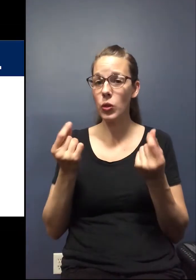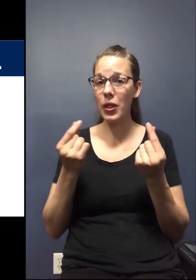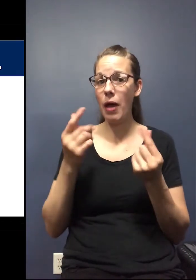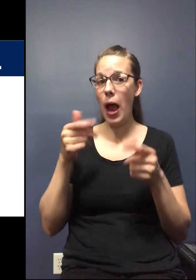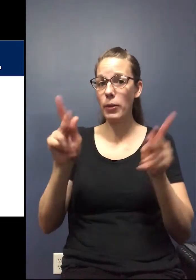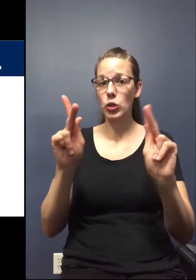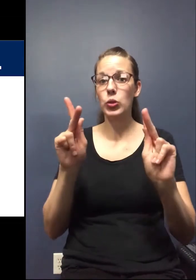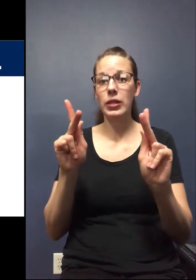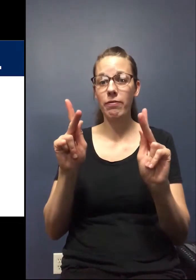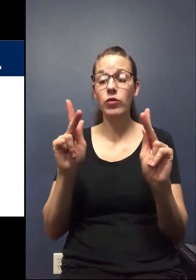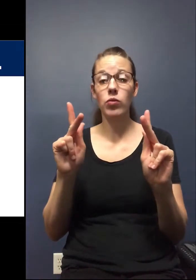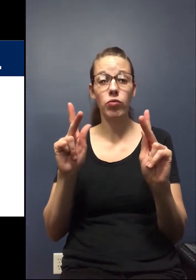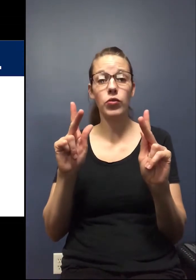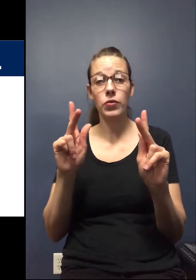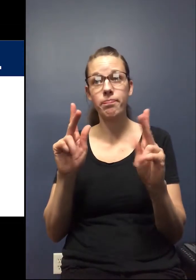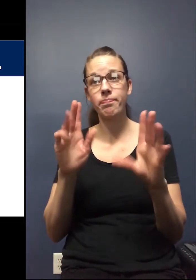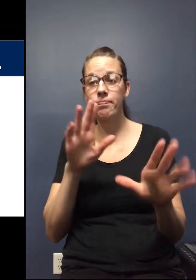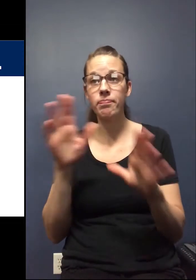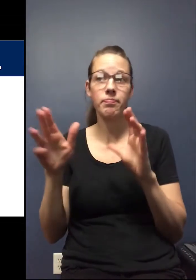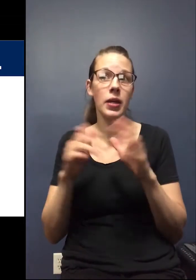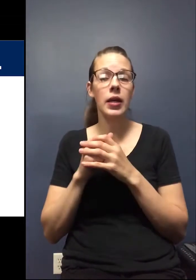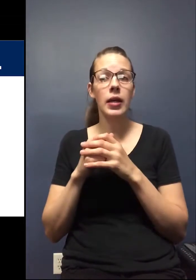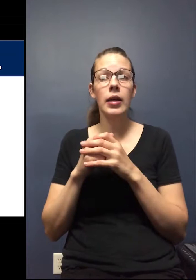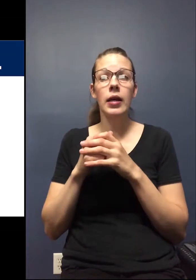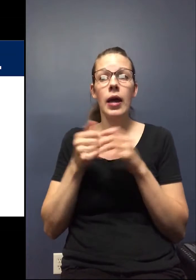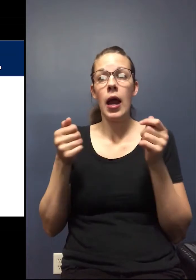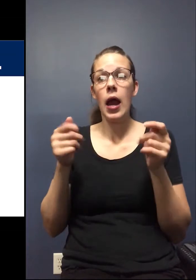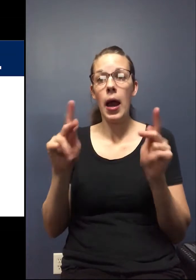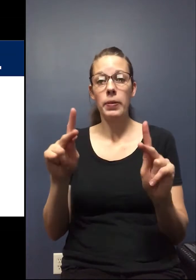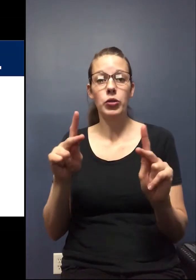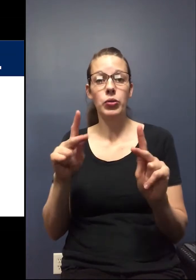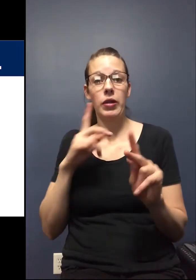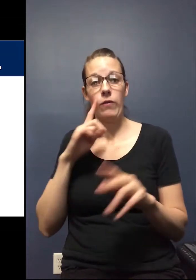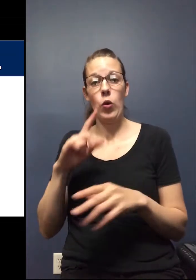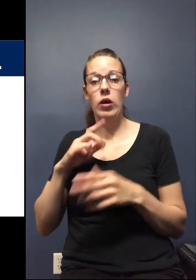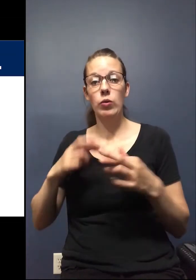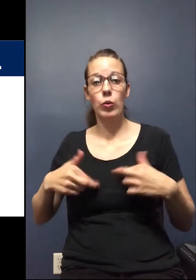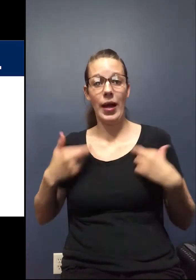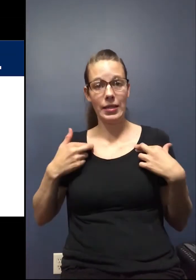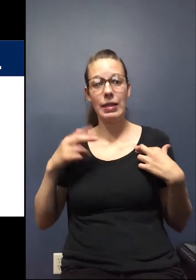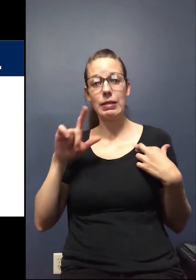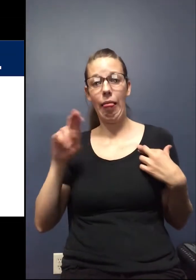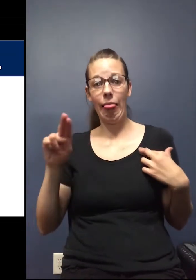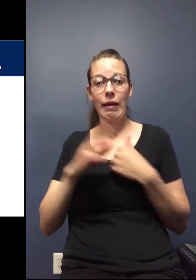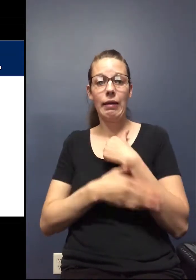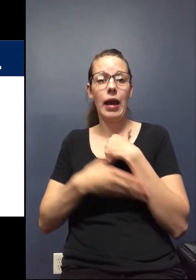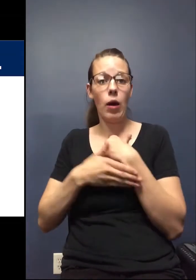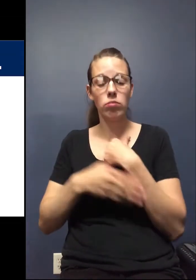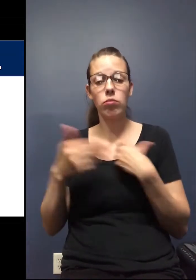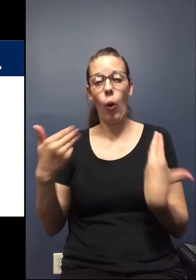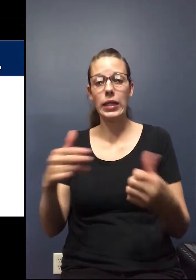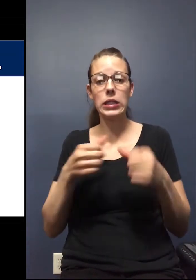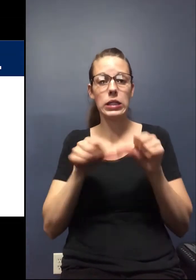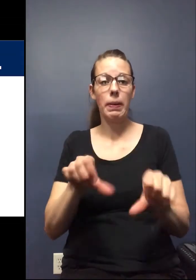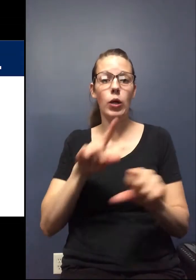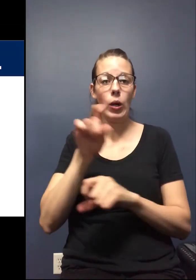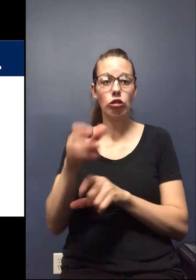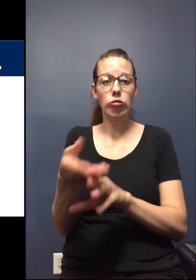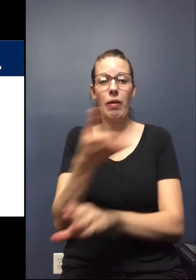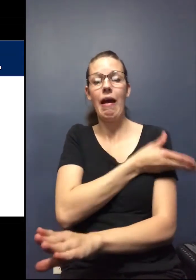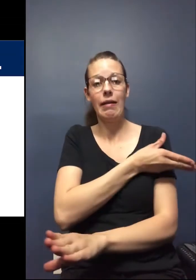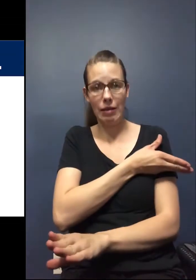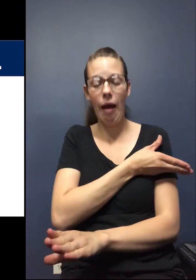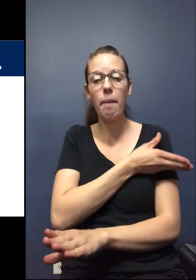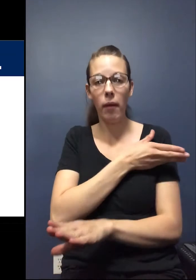opportunity for participants, or excuse me, there is an opportunity for residents of Linn County to submit questions ahead of